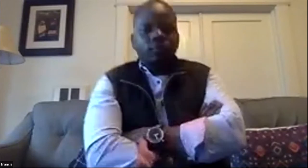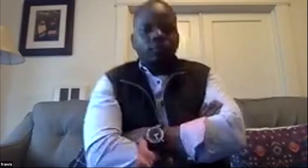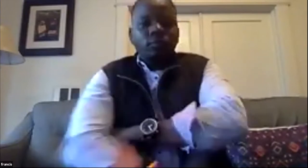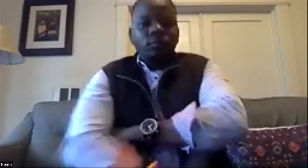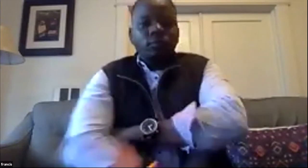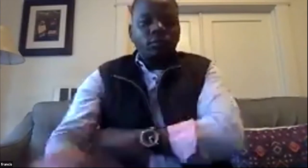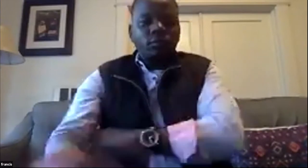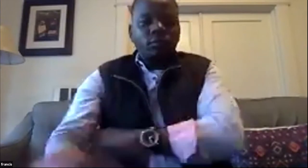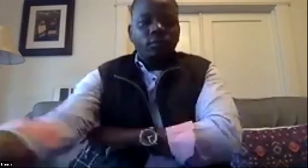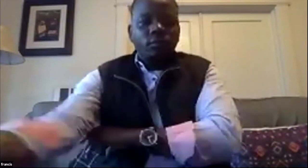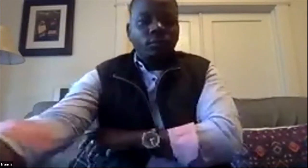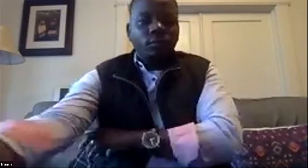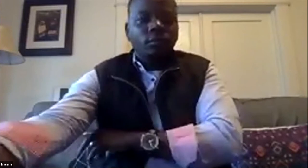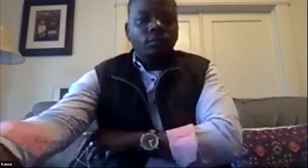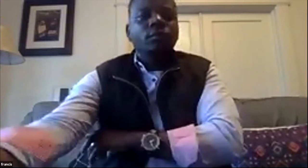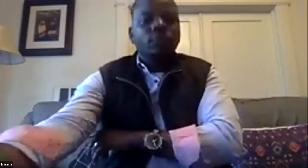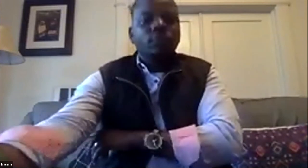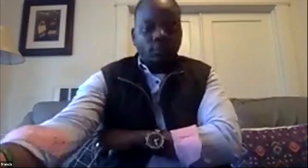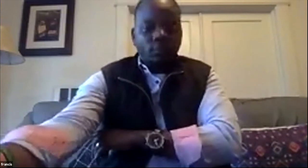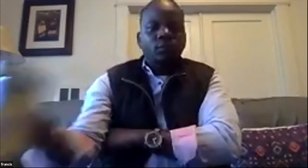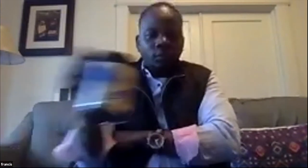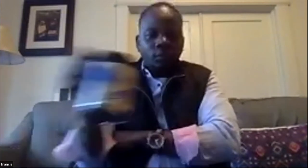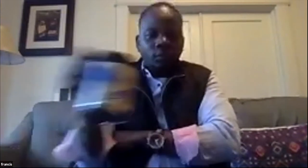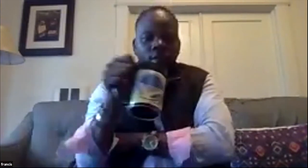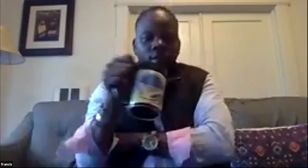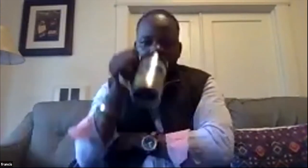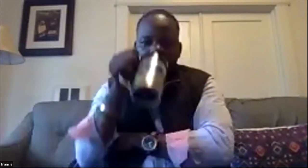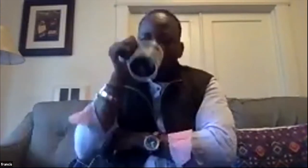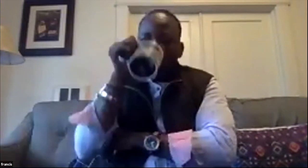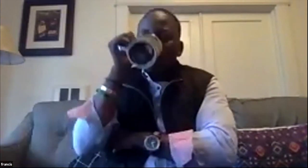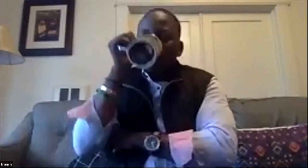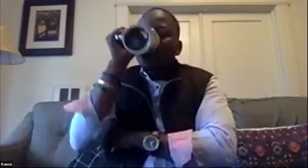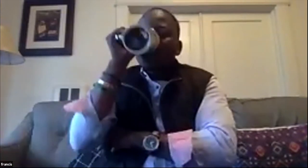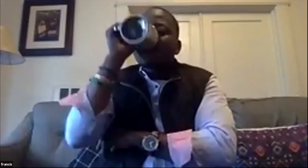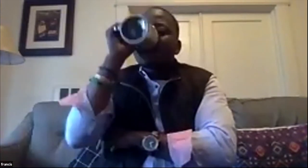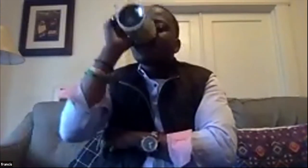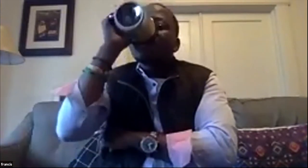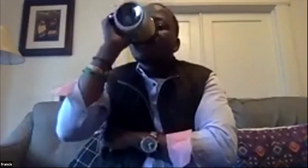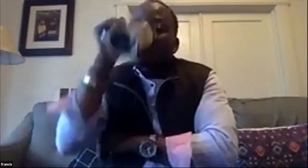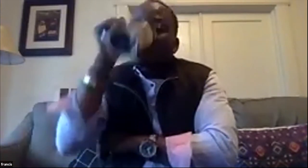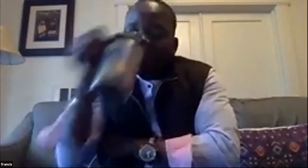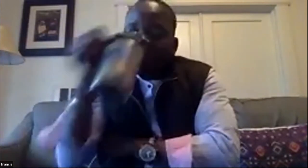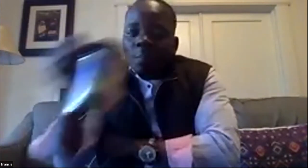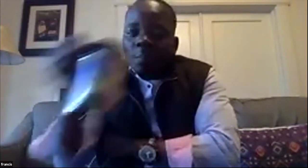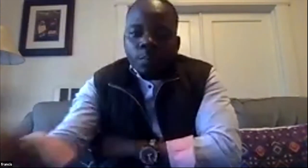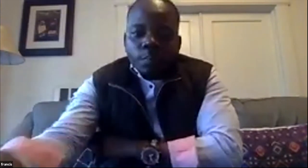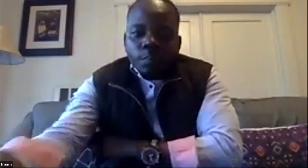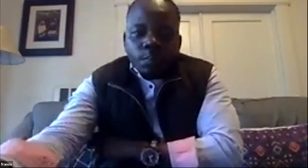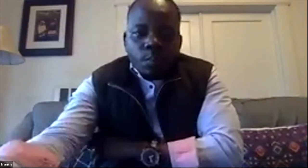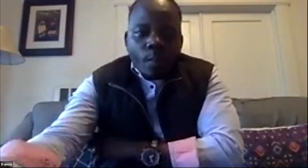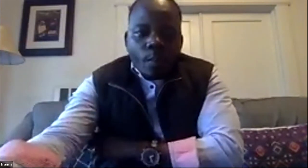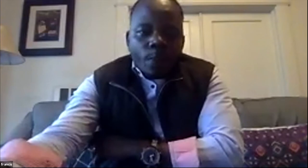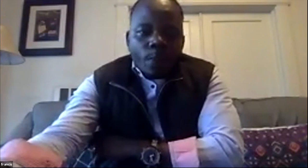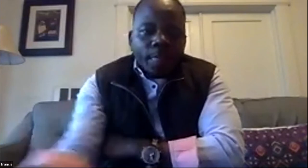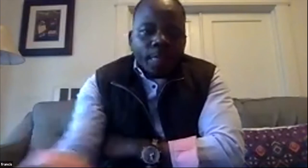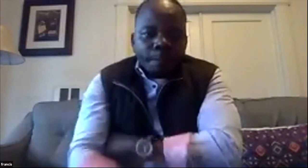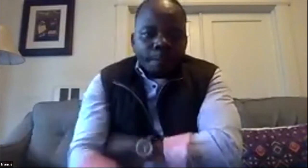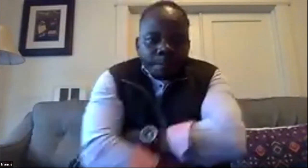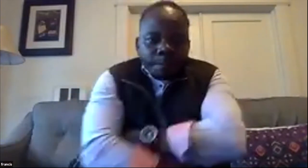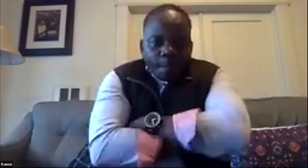one of the things for the ending poverty program that um ricardo developed and i'm going to